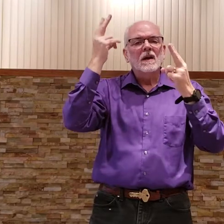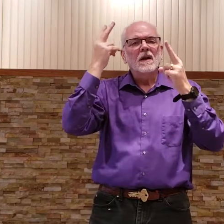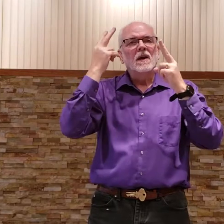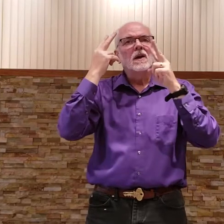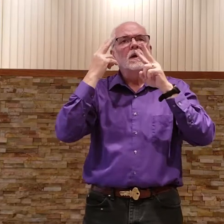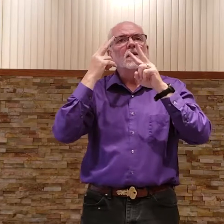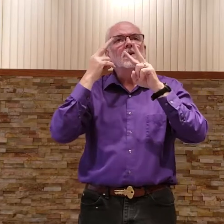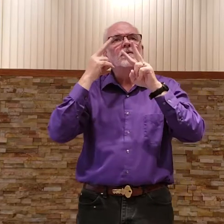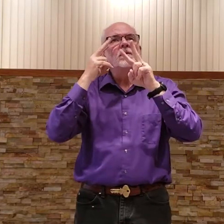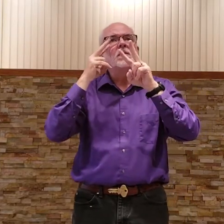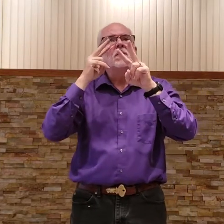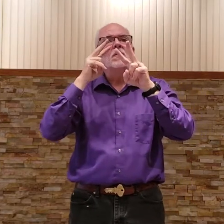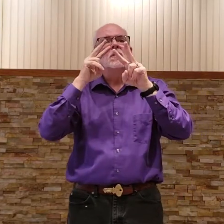view